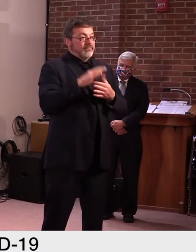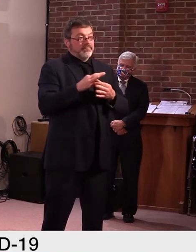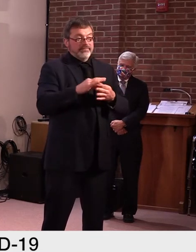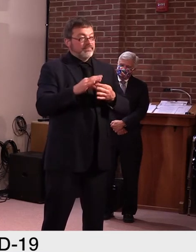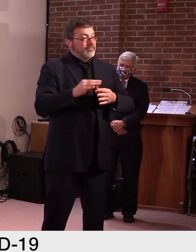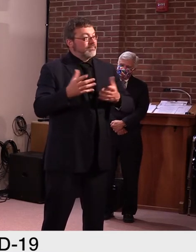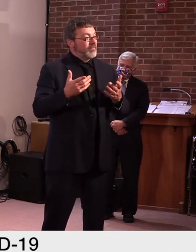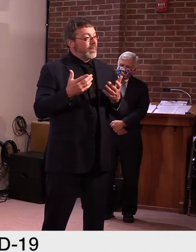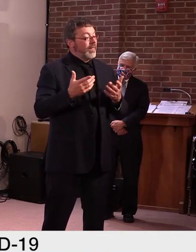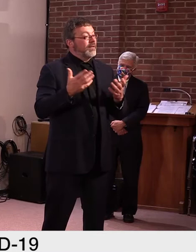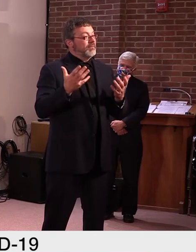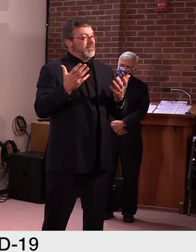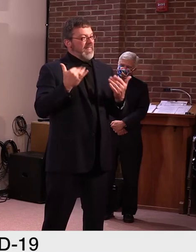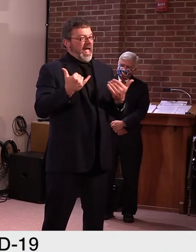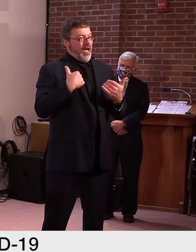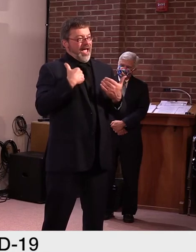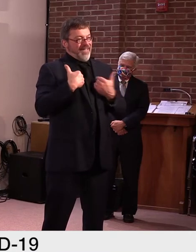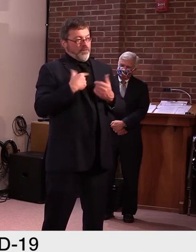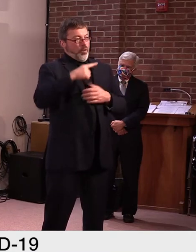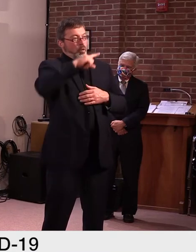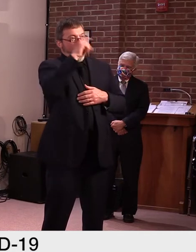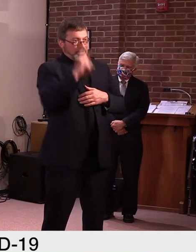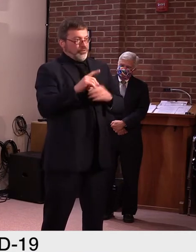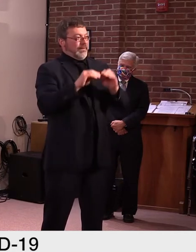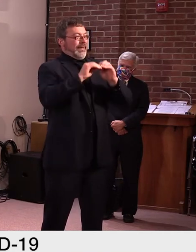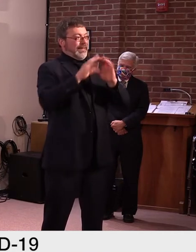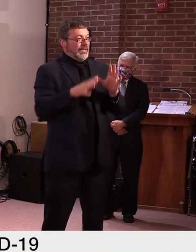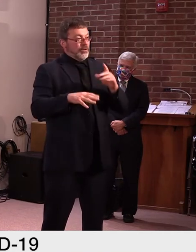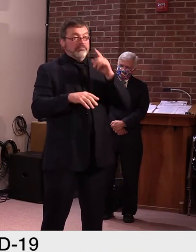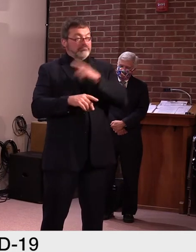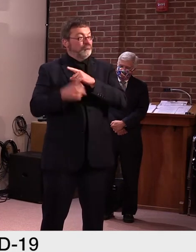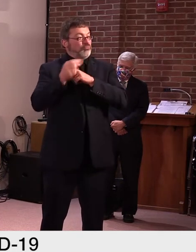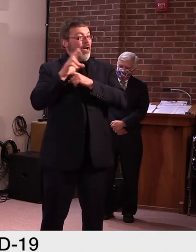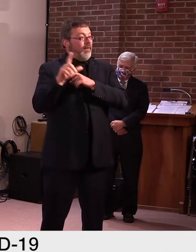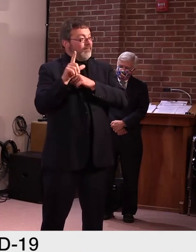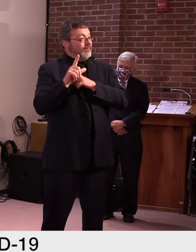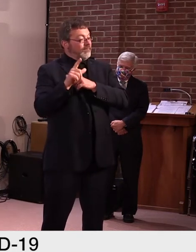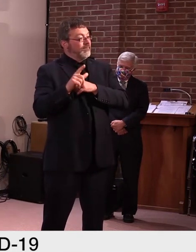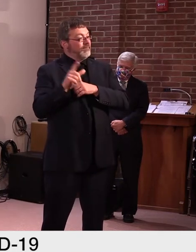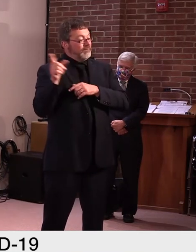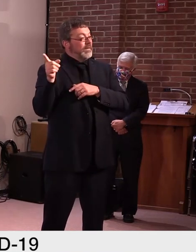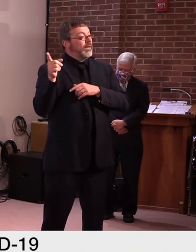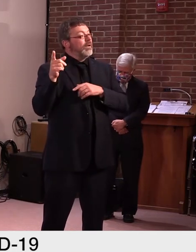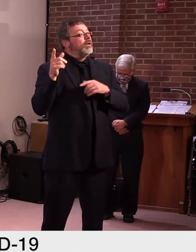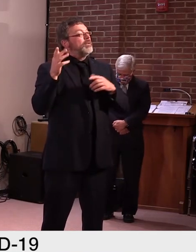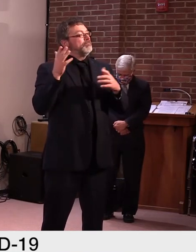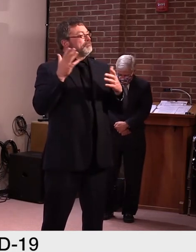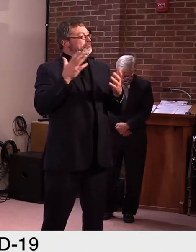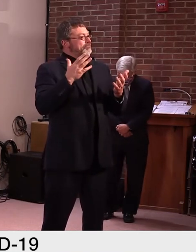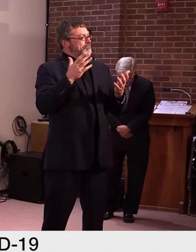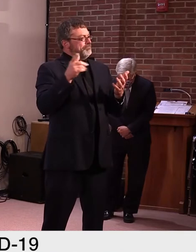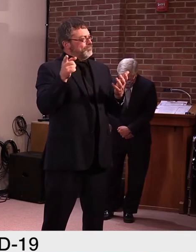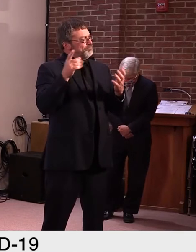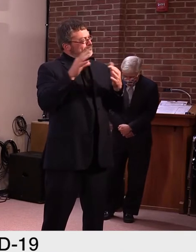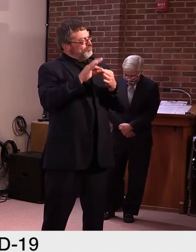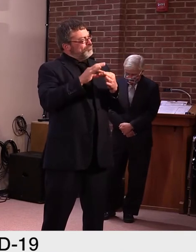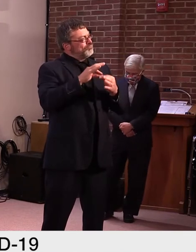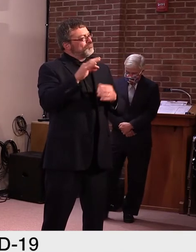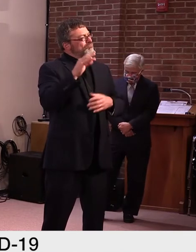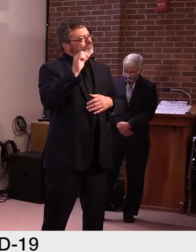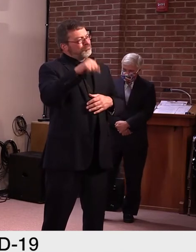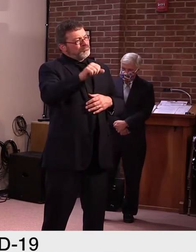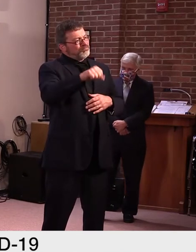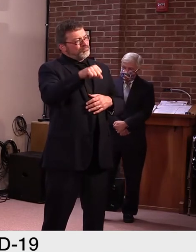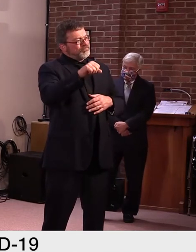uh, Dr. Levine, uh, you'd mentioned that this is lab appreciation month. And, uh, uh, uh, he said that the